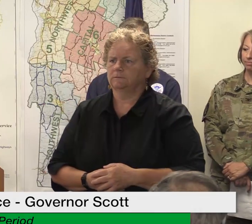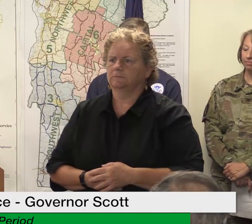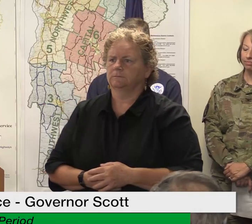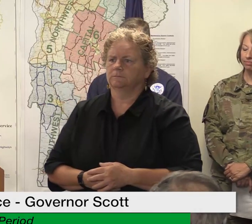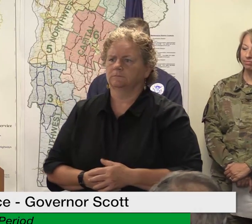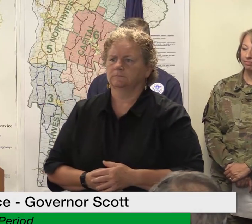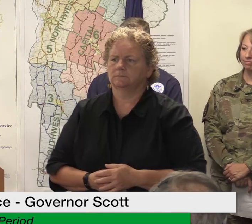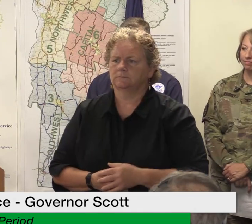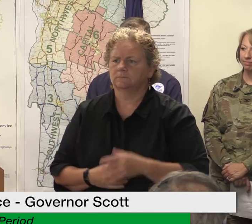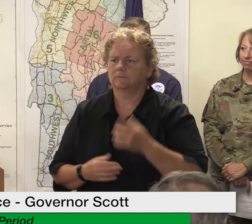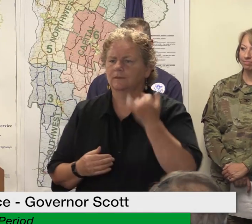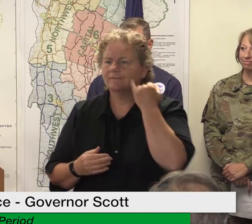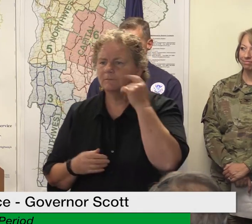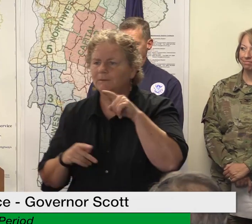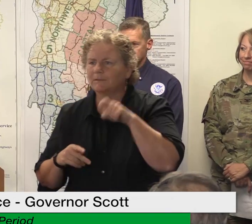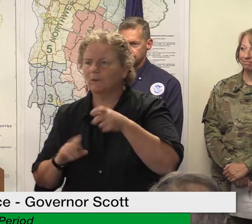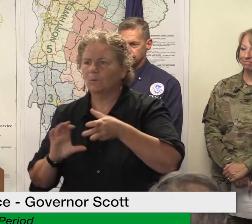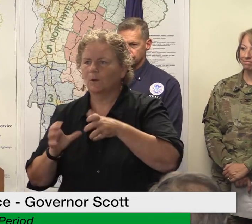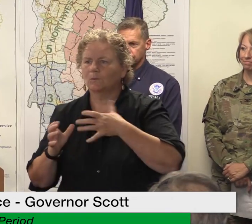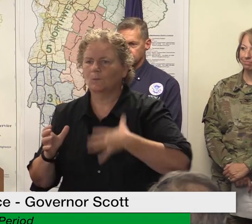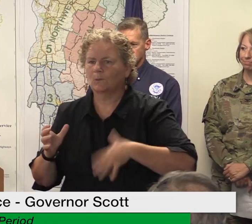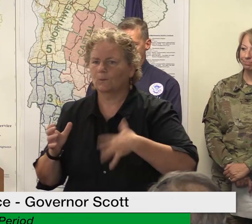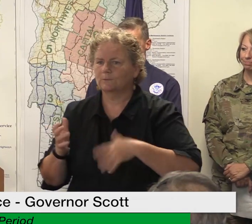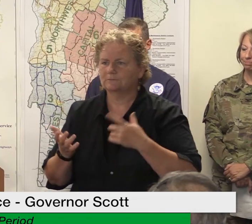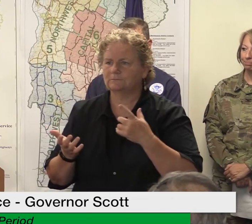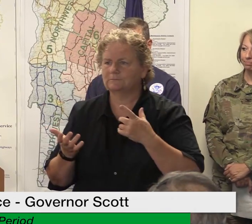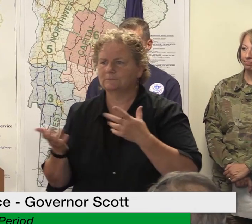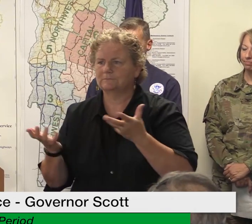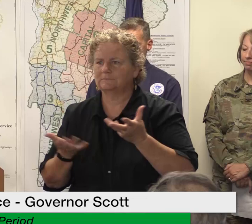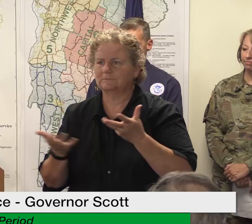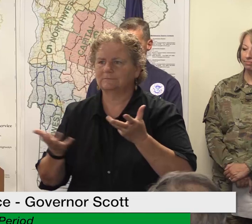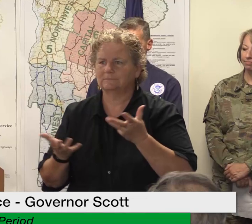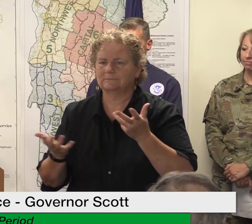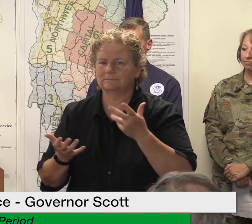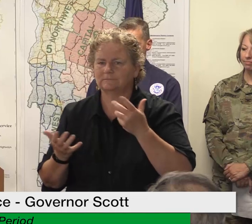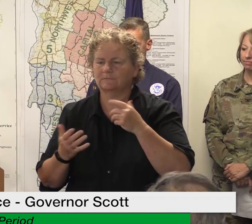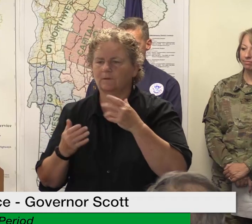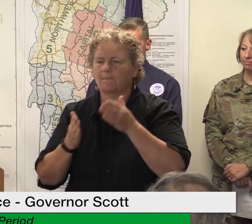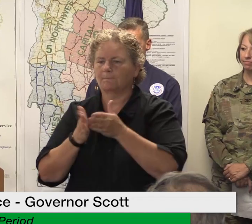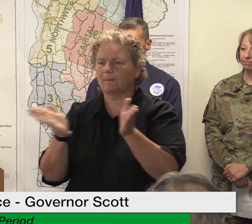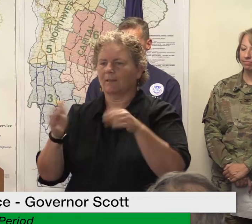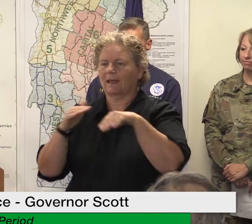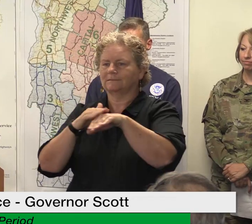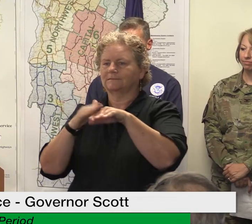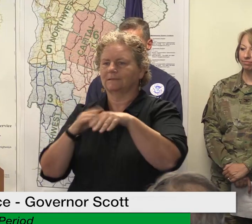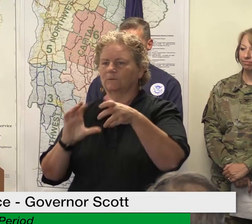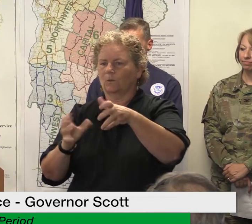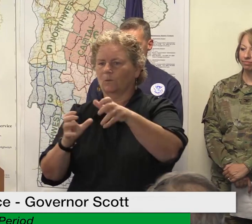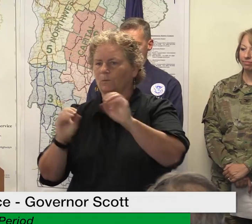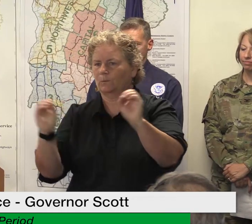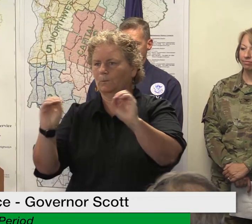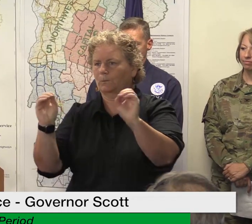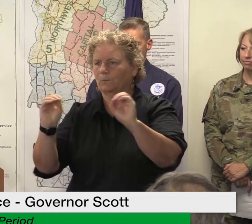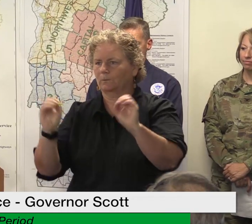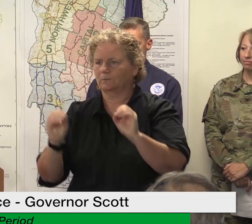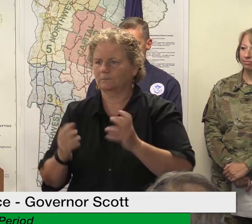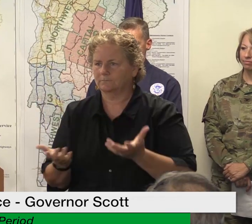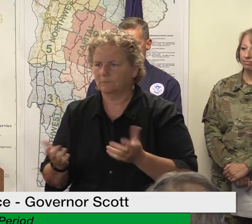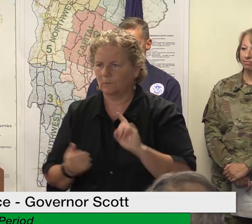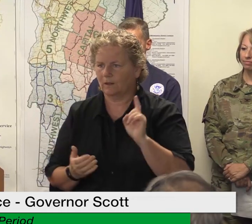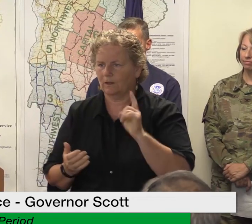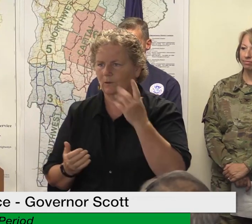right now but but we're certainly willing to to consider something to alleviate the concern there